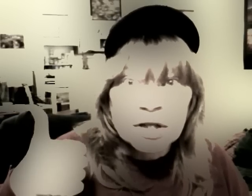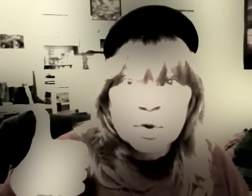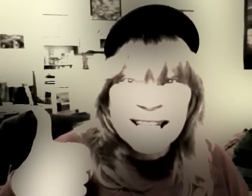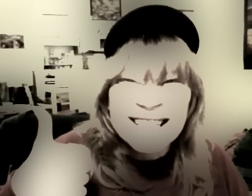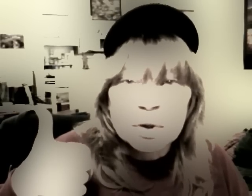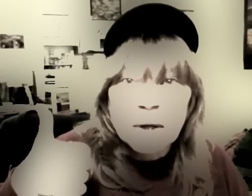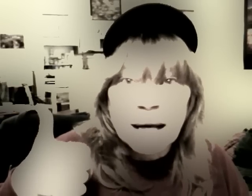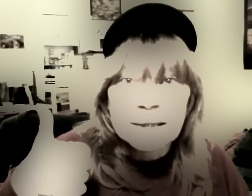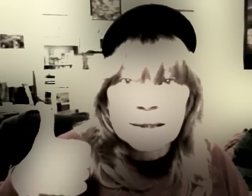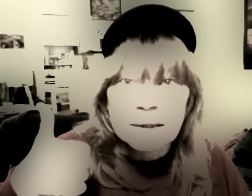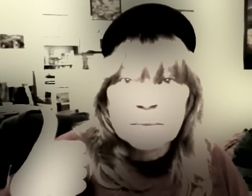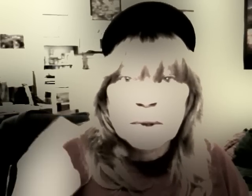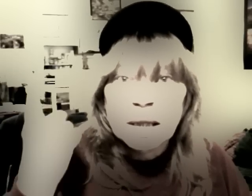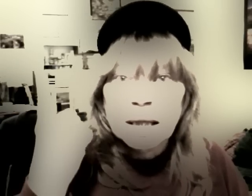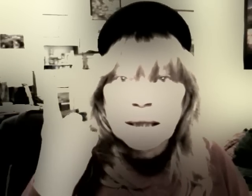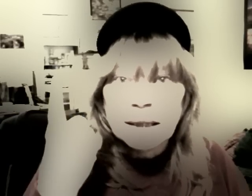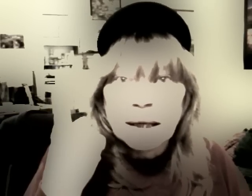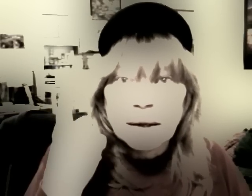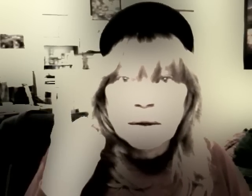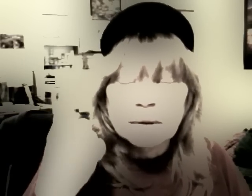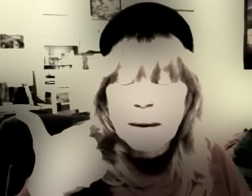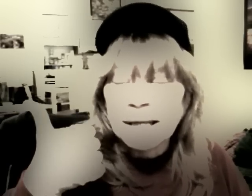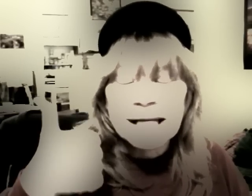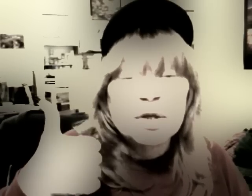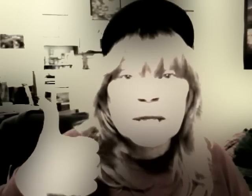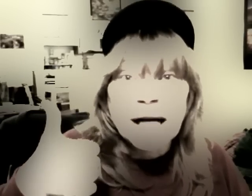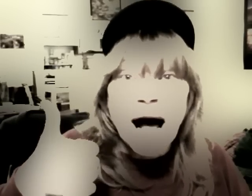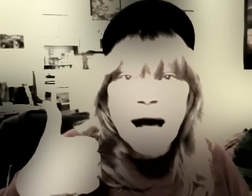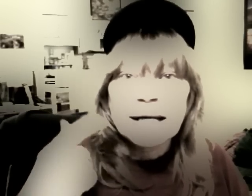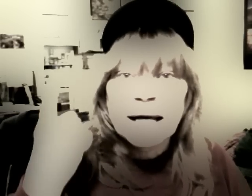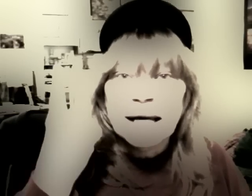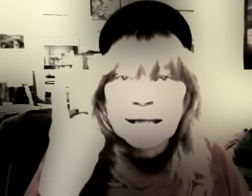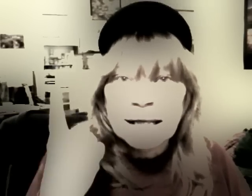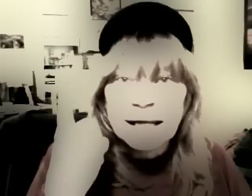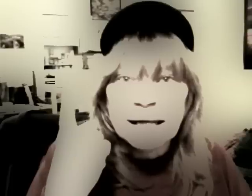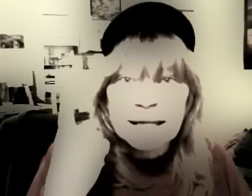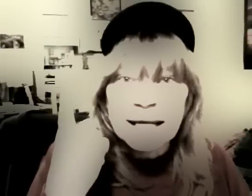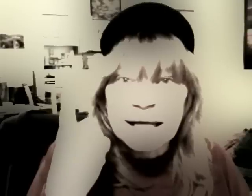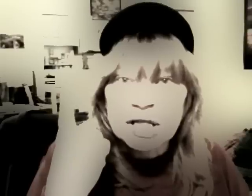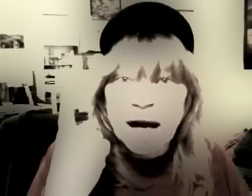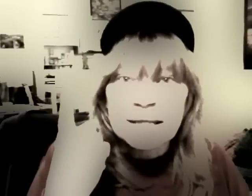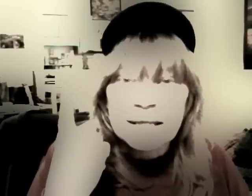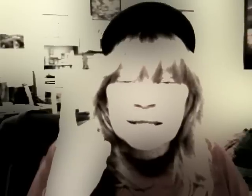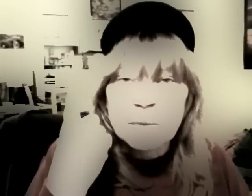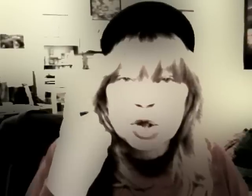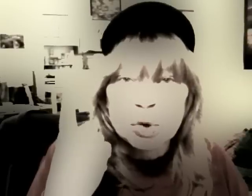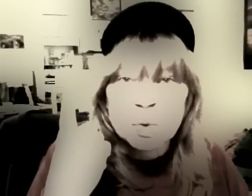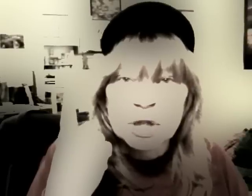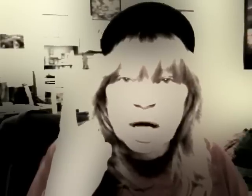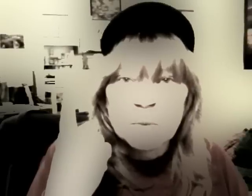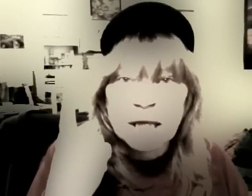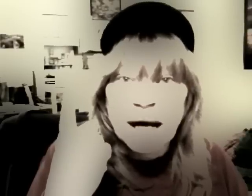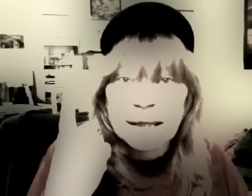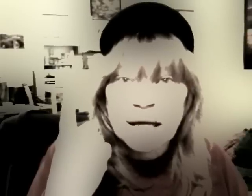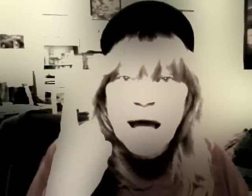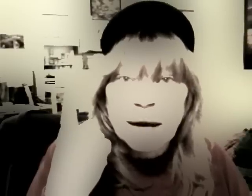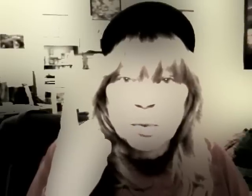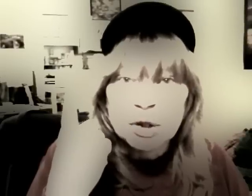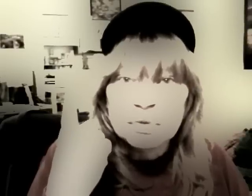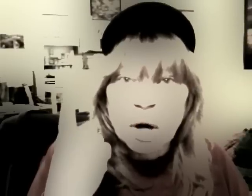you into God's system. I mean, gets you into God. Getting into God's system, use 1 John 1.9. And when you don't